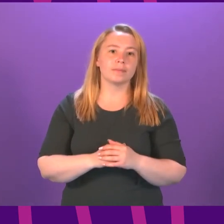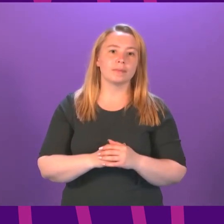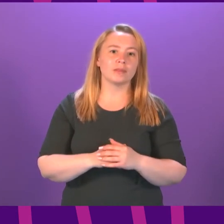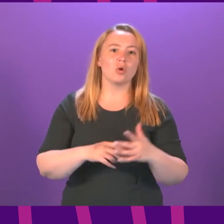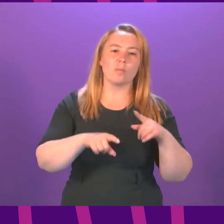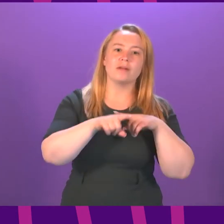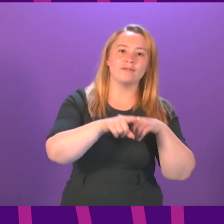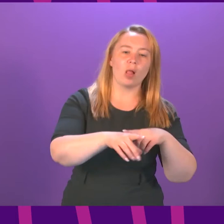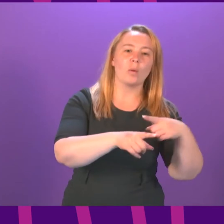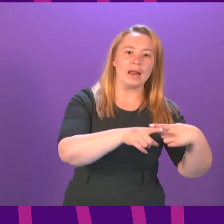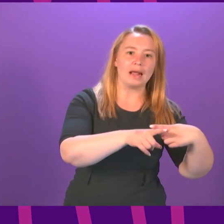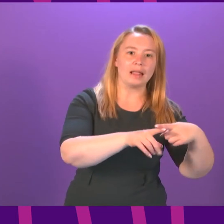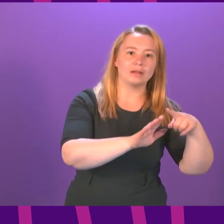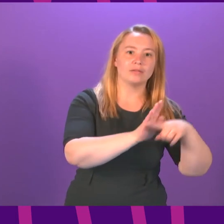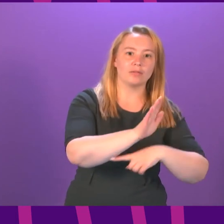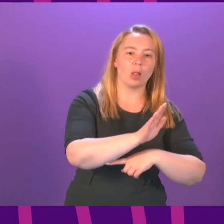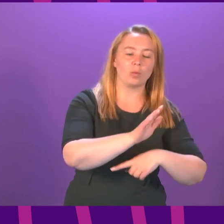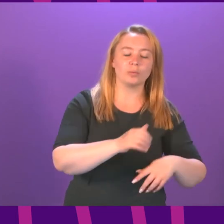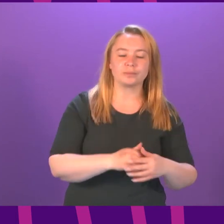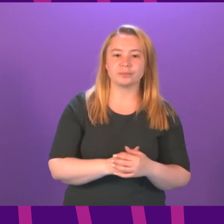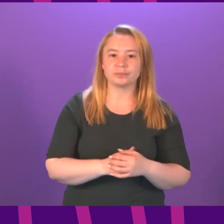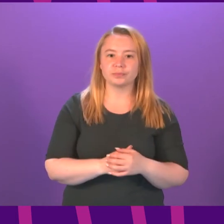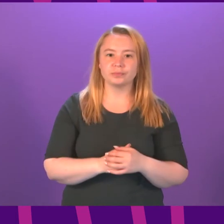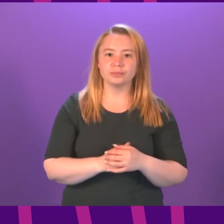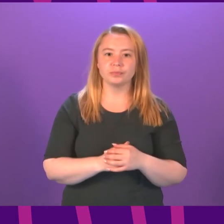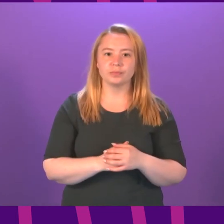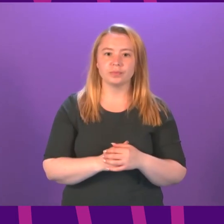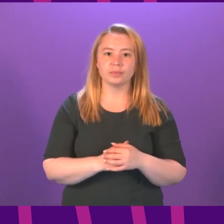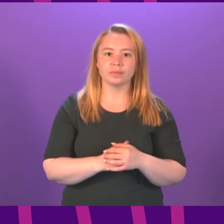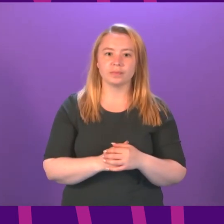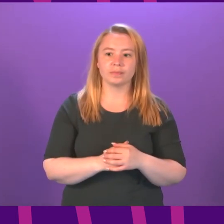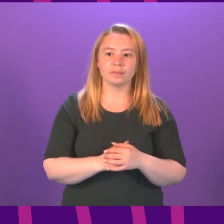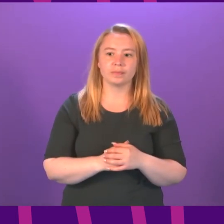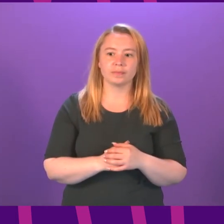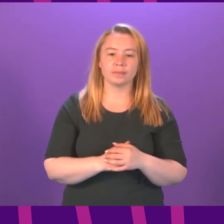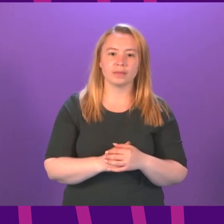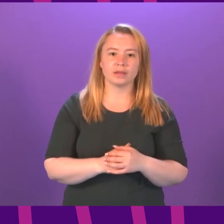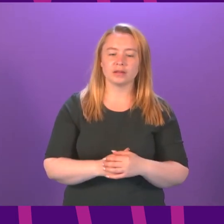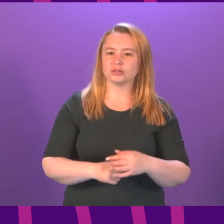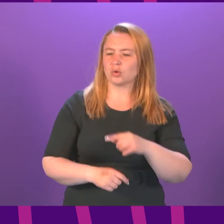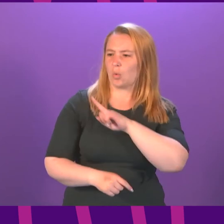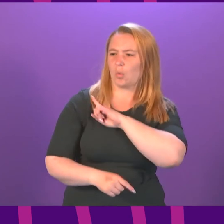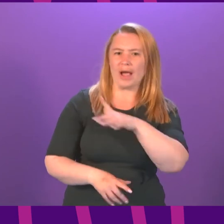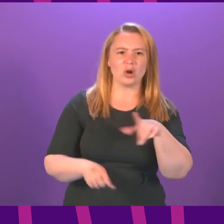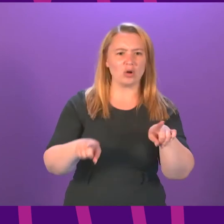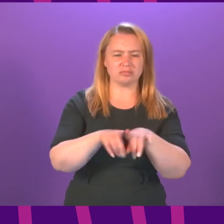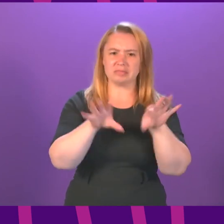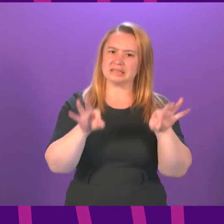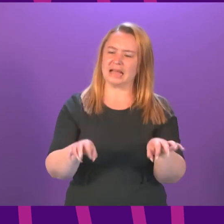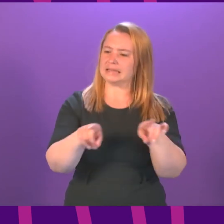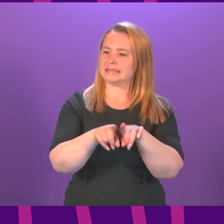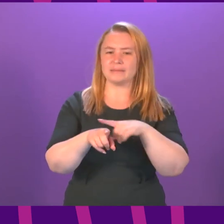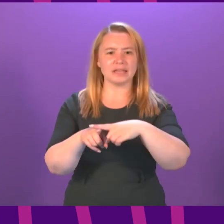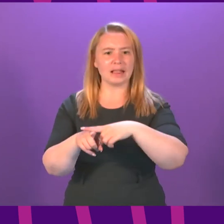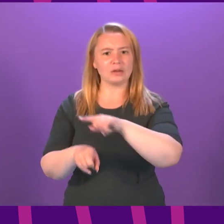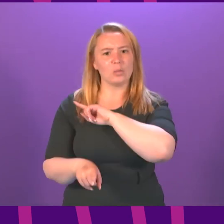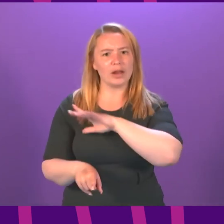was happening south of the border in an earlier stage of the pandemic. Now, he stands here and says why am I not just doing exactly the same as south of the